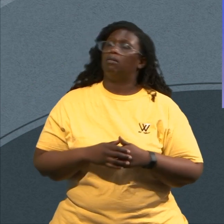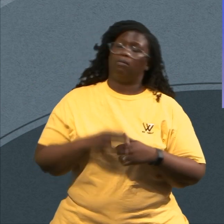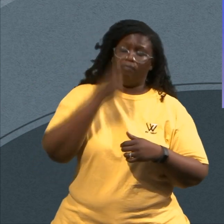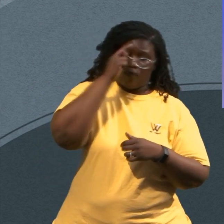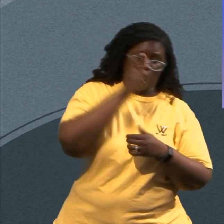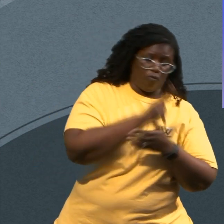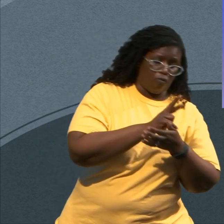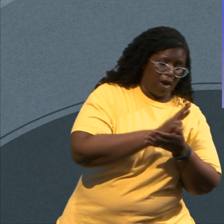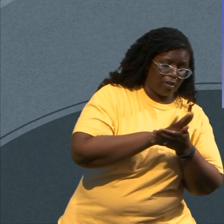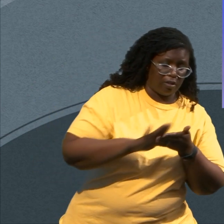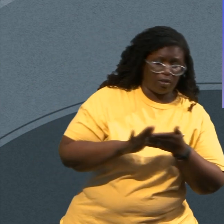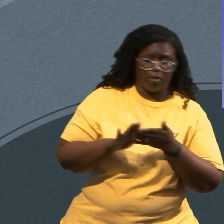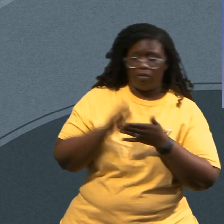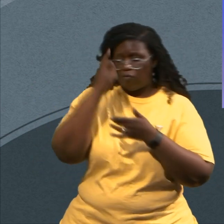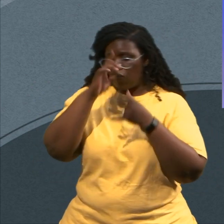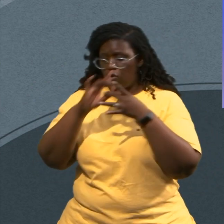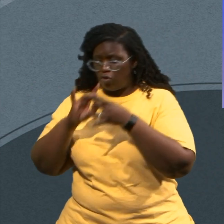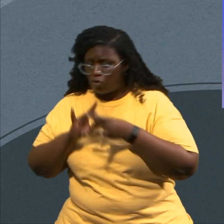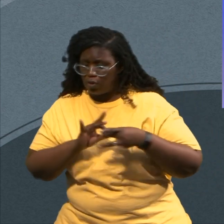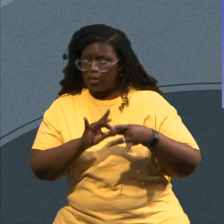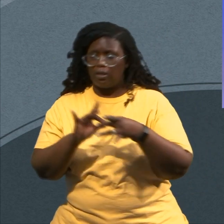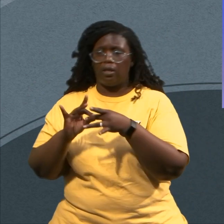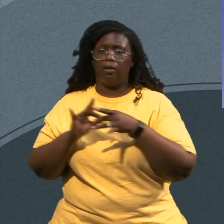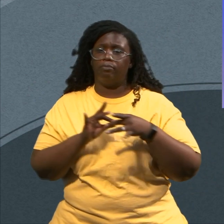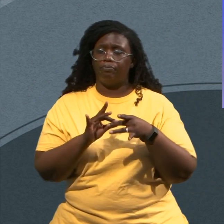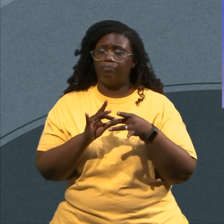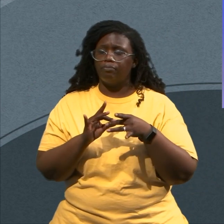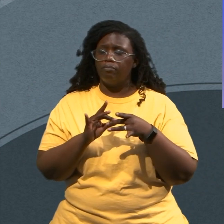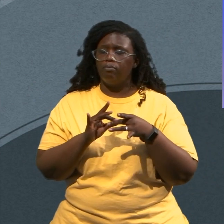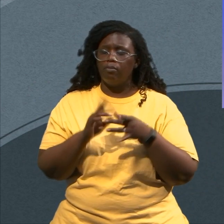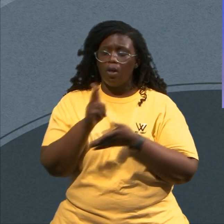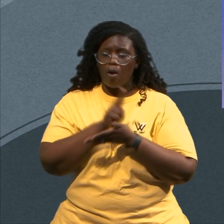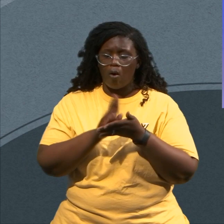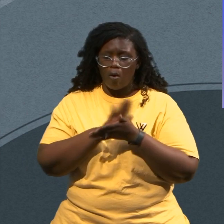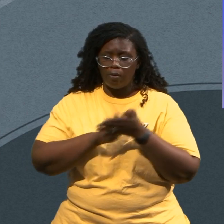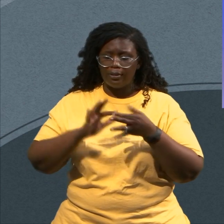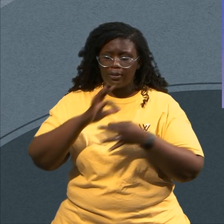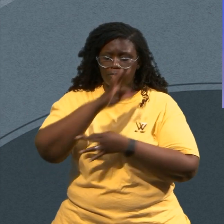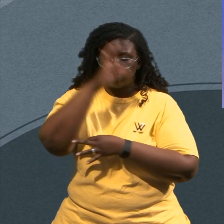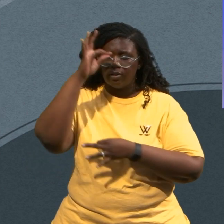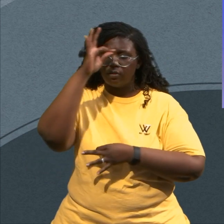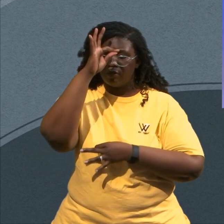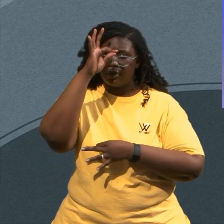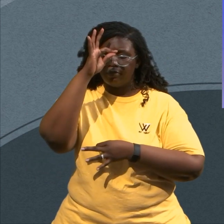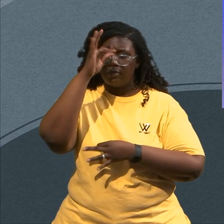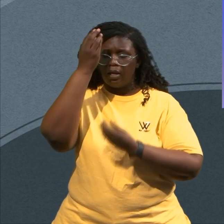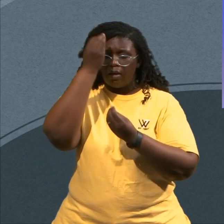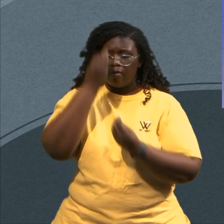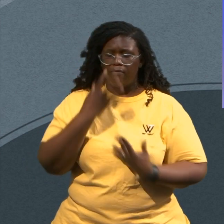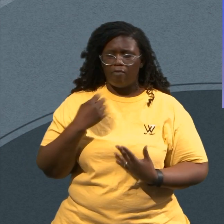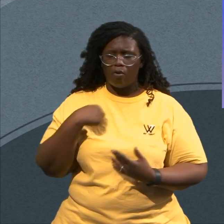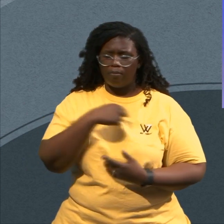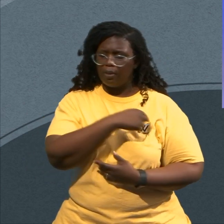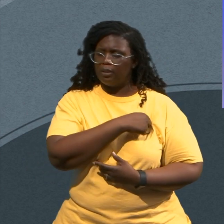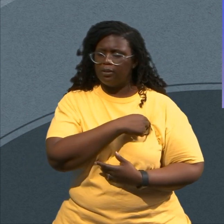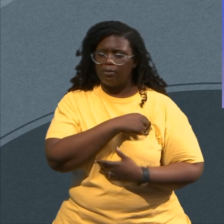And so I pray now, God, that you by your spirit Would speak to us wherever we may be listening to this message